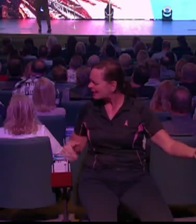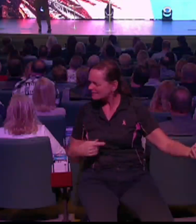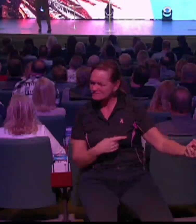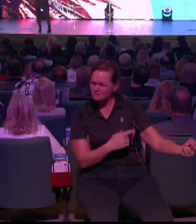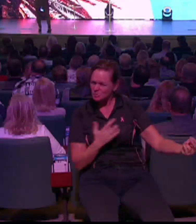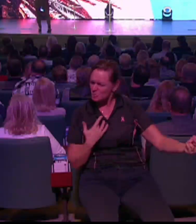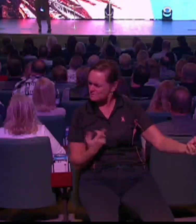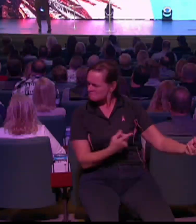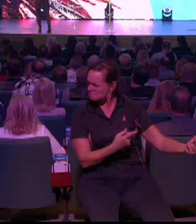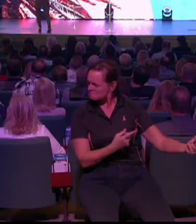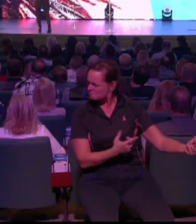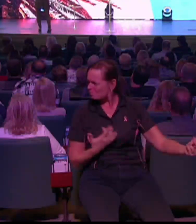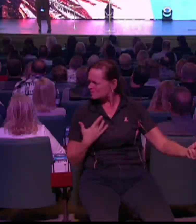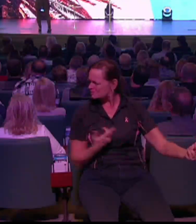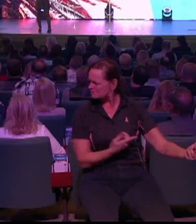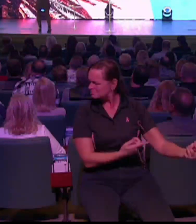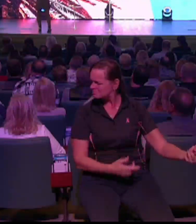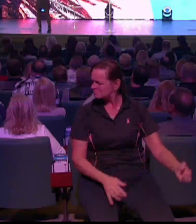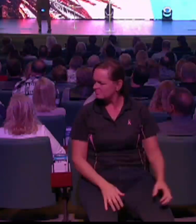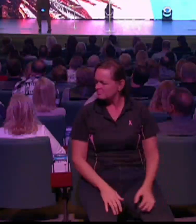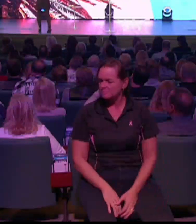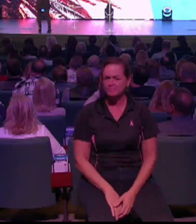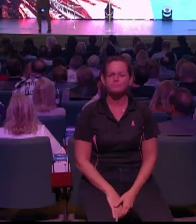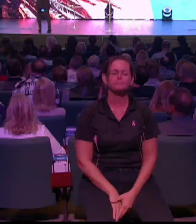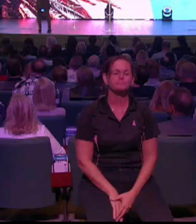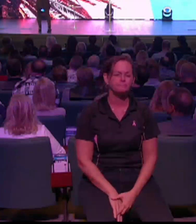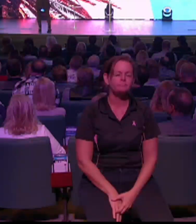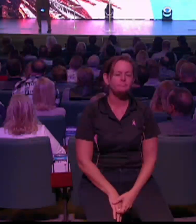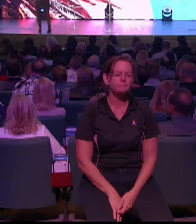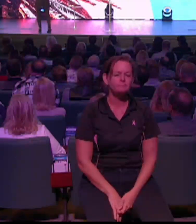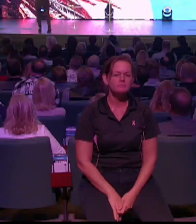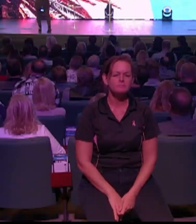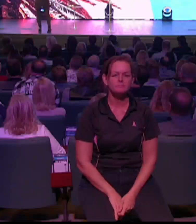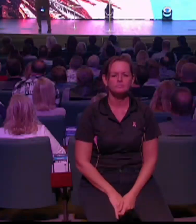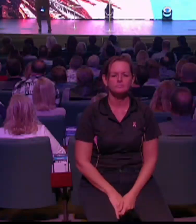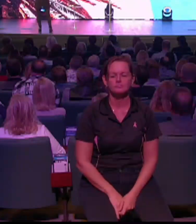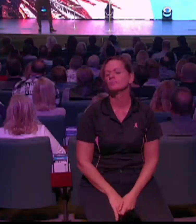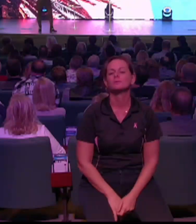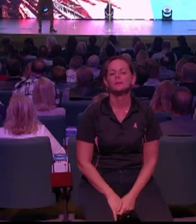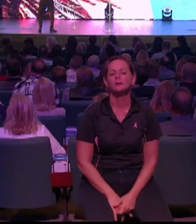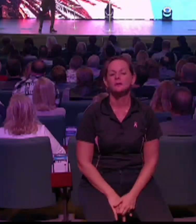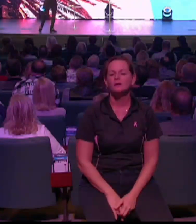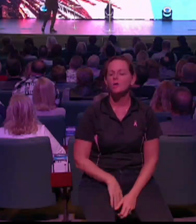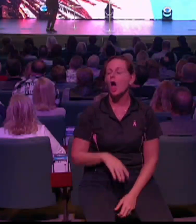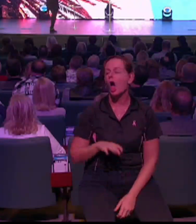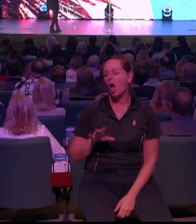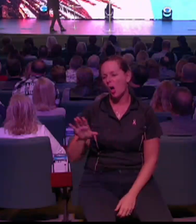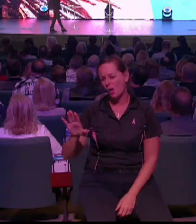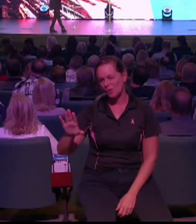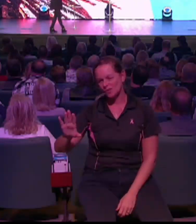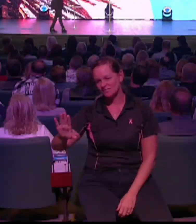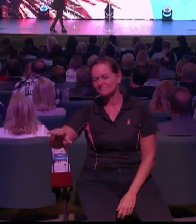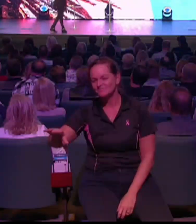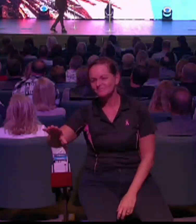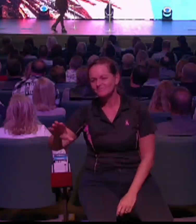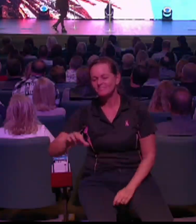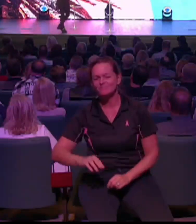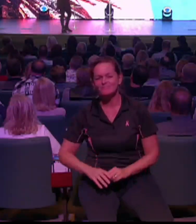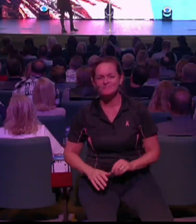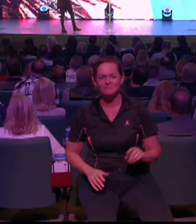what's going on? What's going on with that little girl over there? And she said, oh, she lost an eye